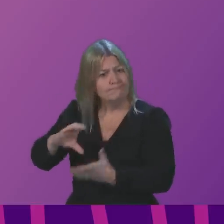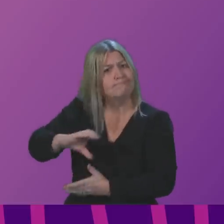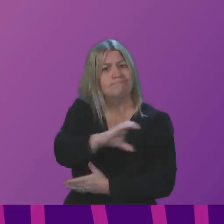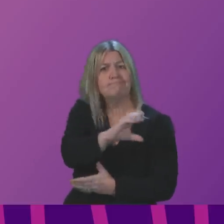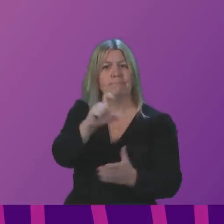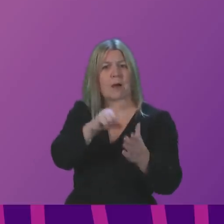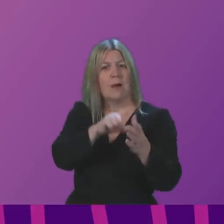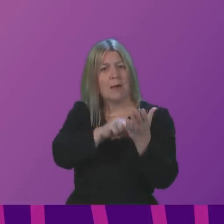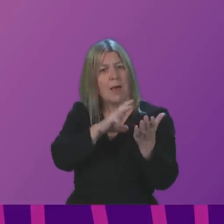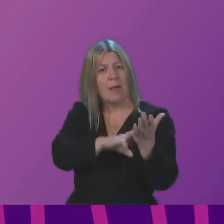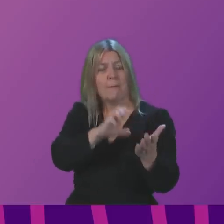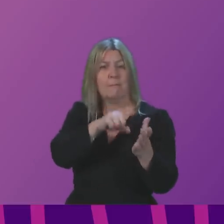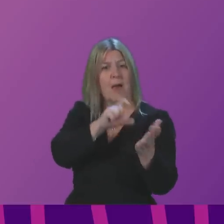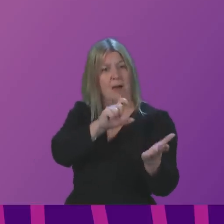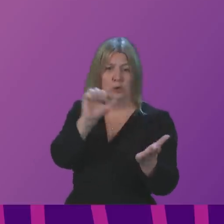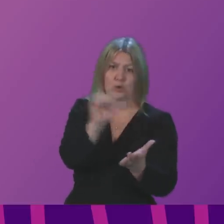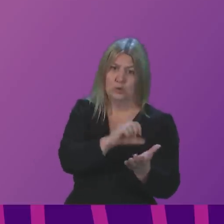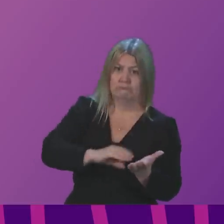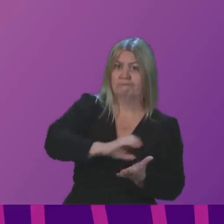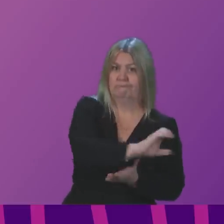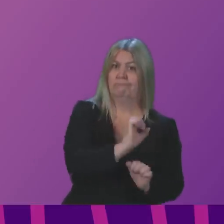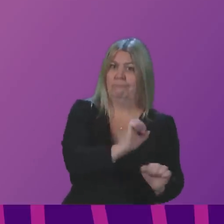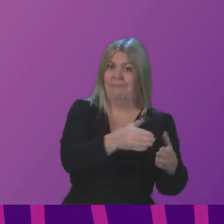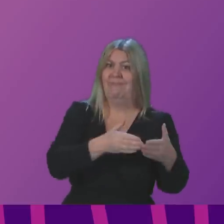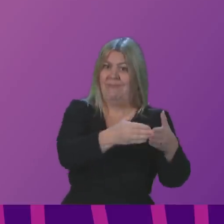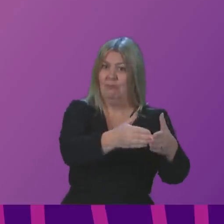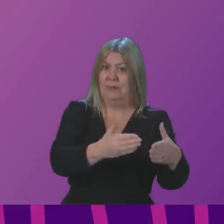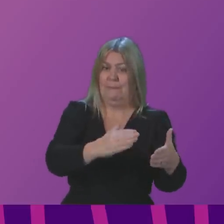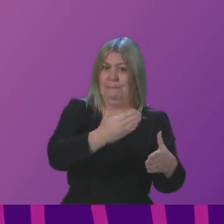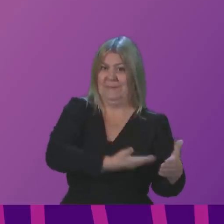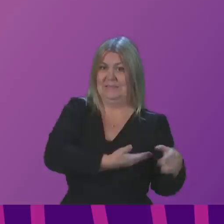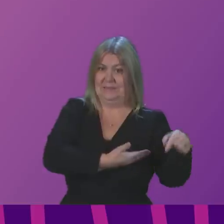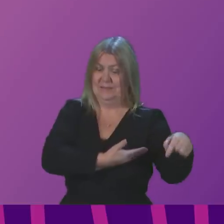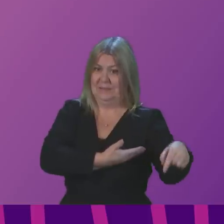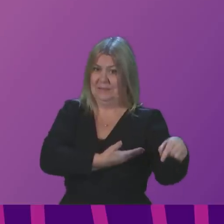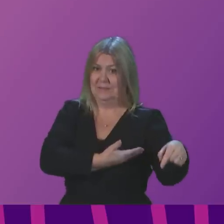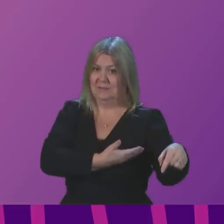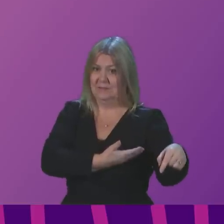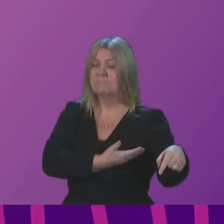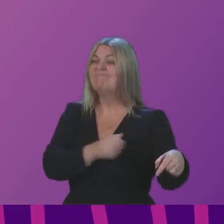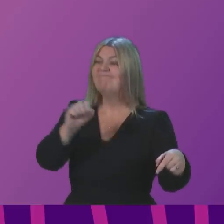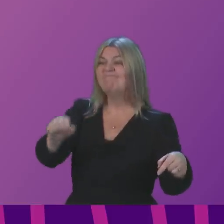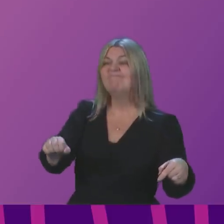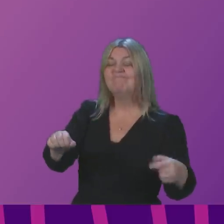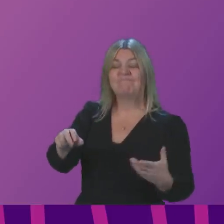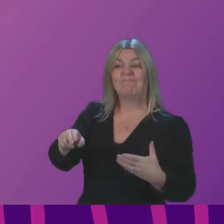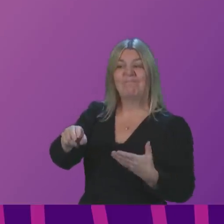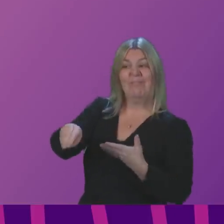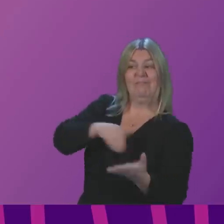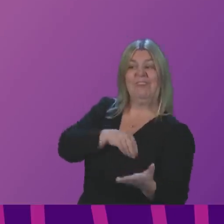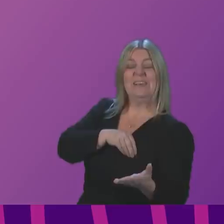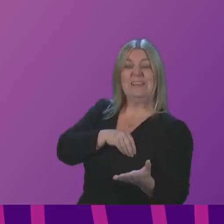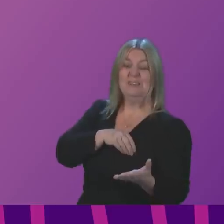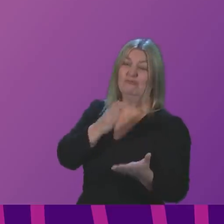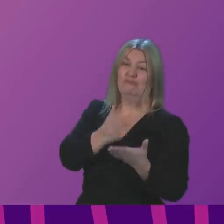berthing dues is a matter between the ferry operator Calmac ferries and the harbour authority. And it's the responsibility of the